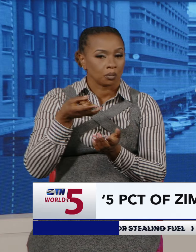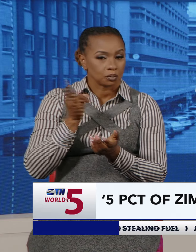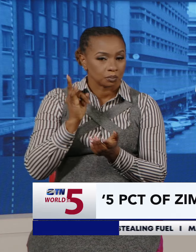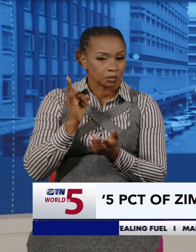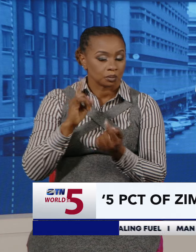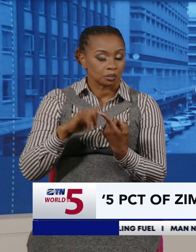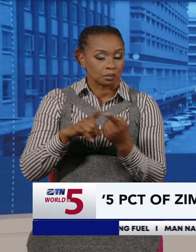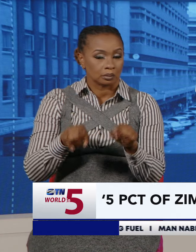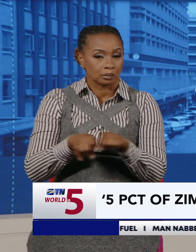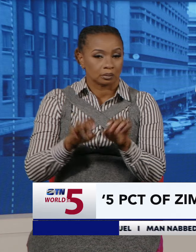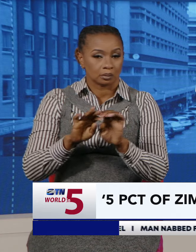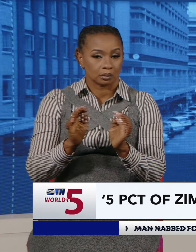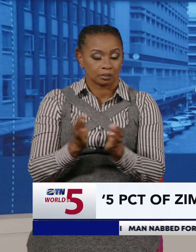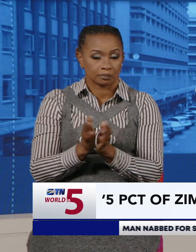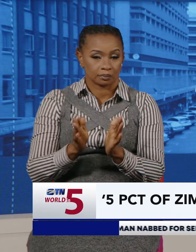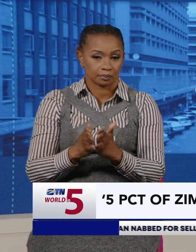sector, being covered.